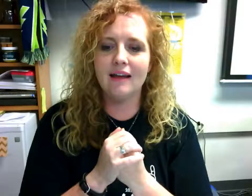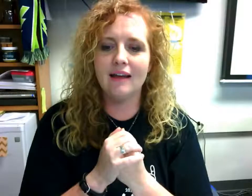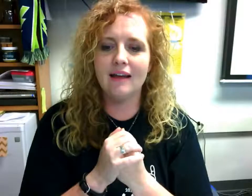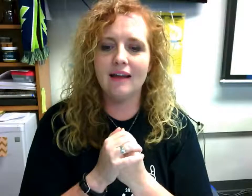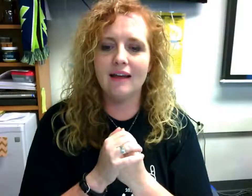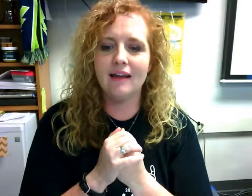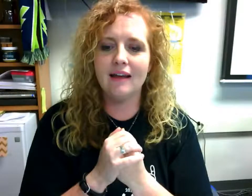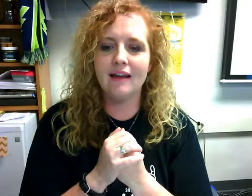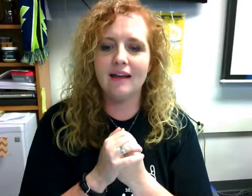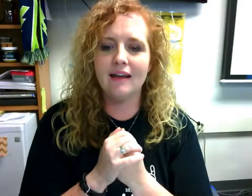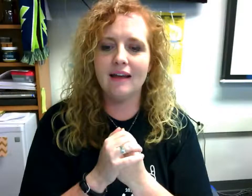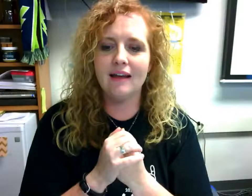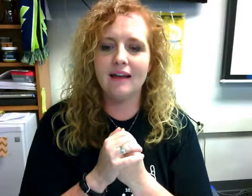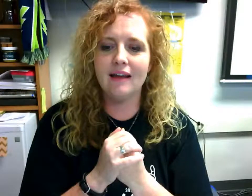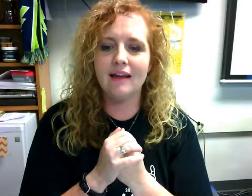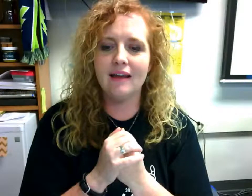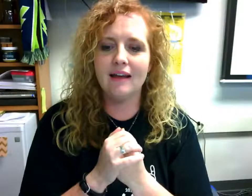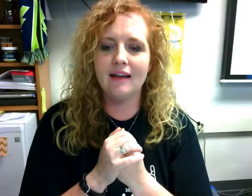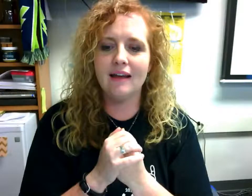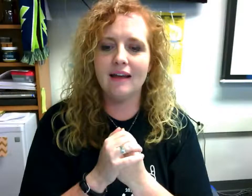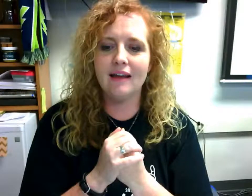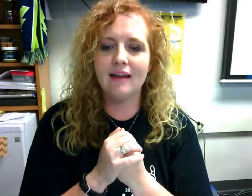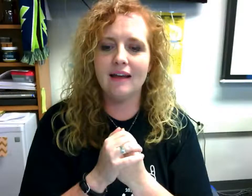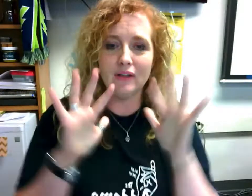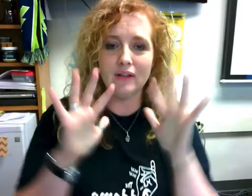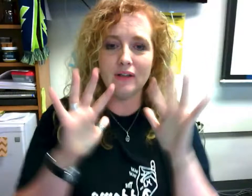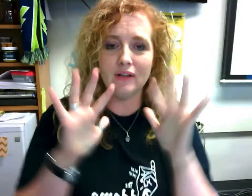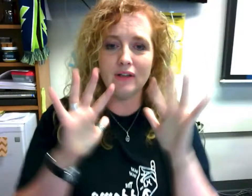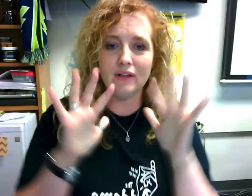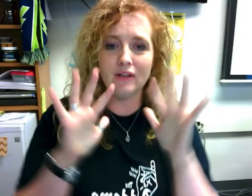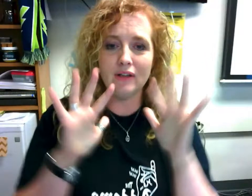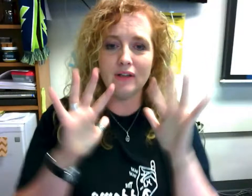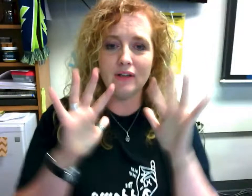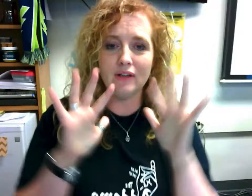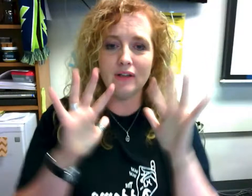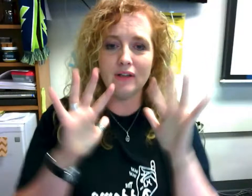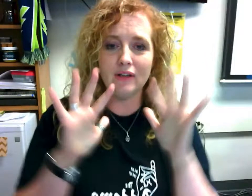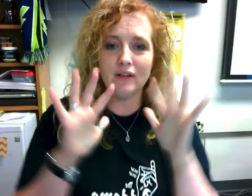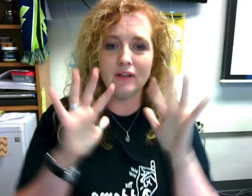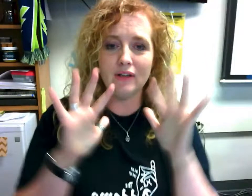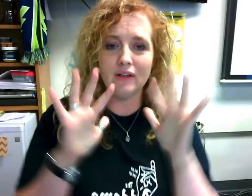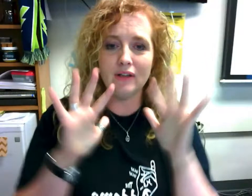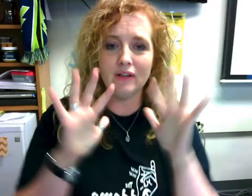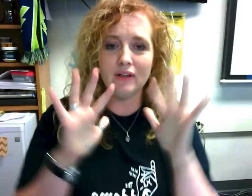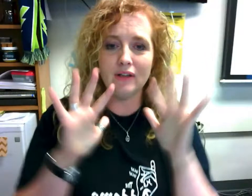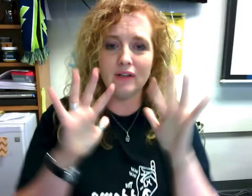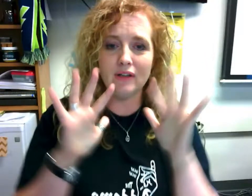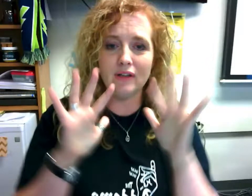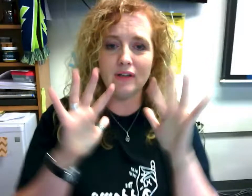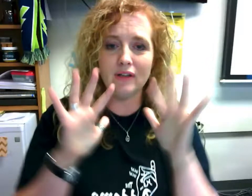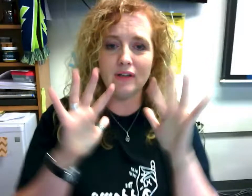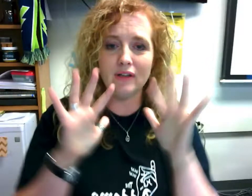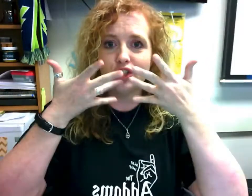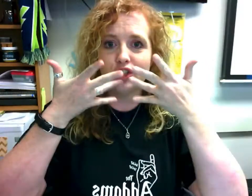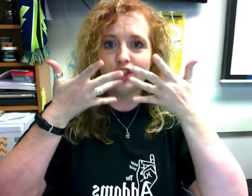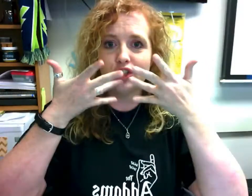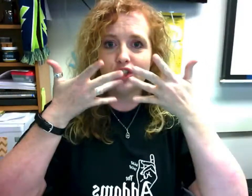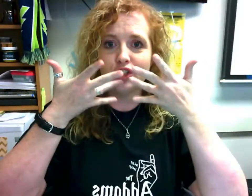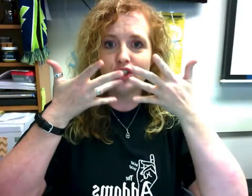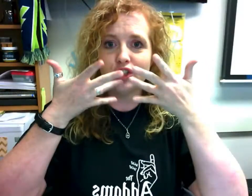next is flirty it's with two fives your thumbs are kind of crossing in a way they're pretty